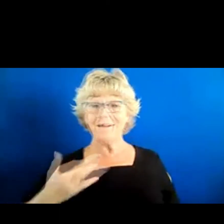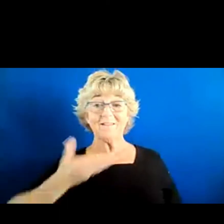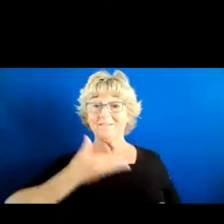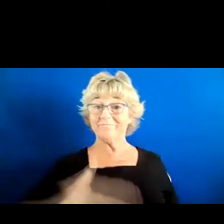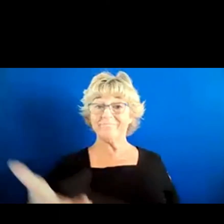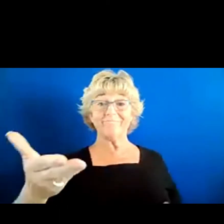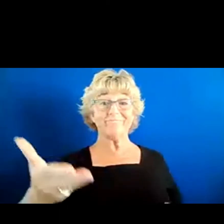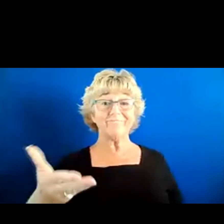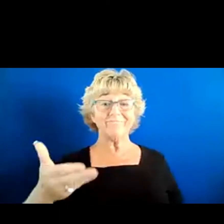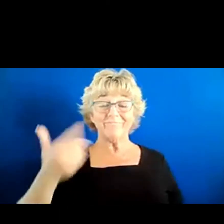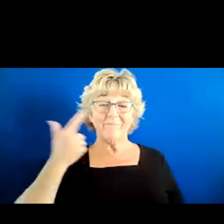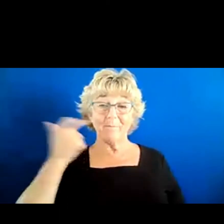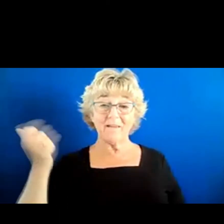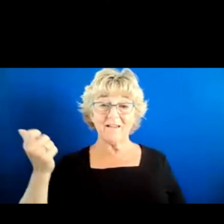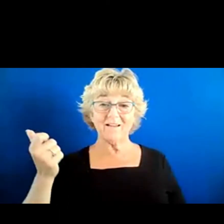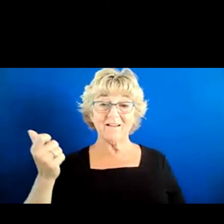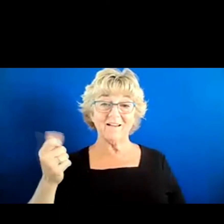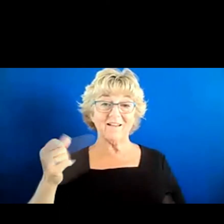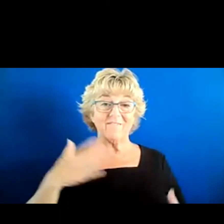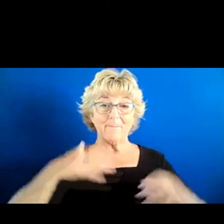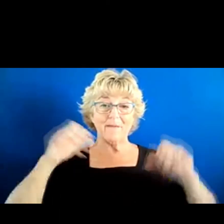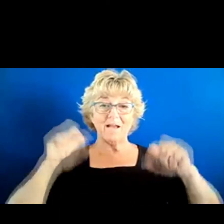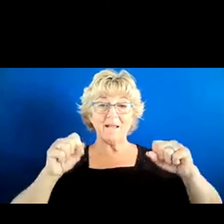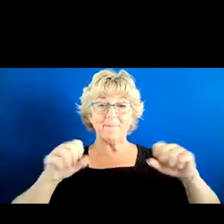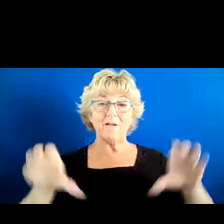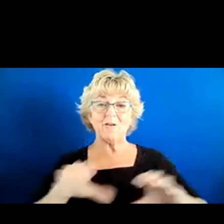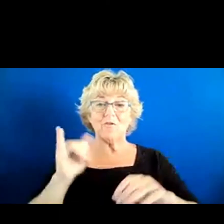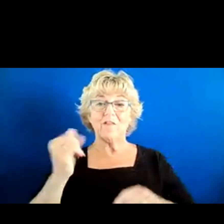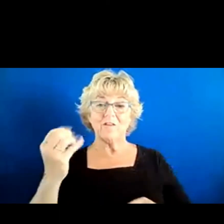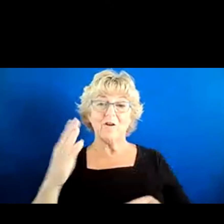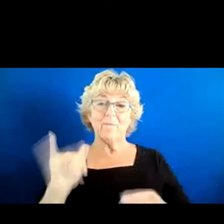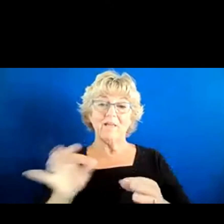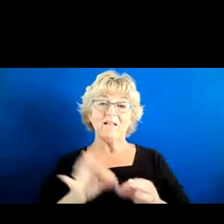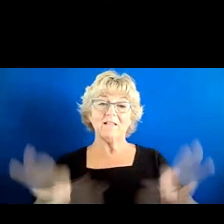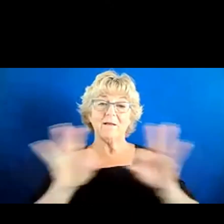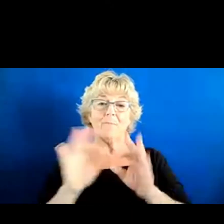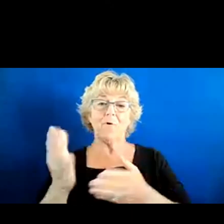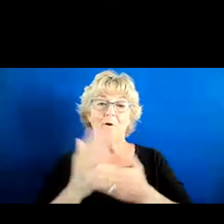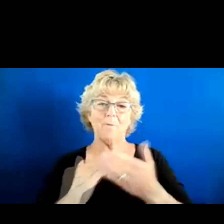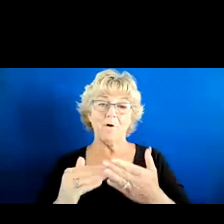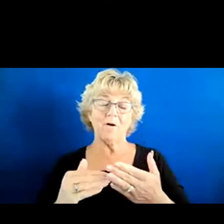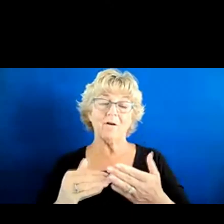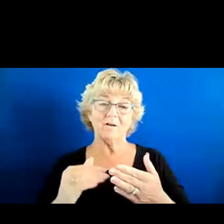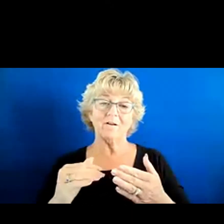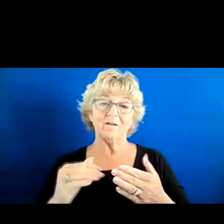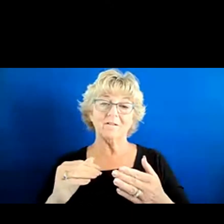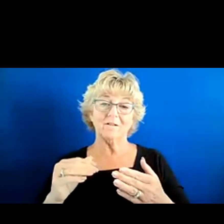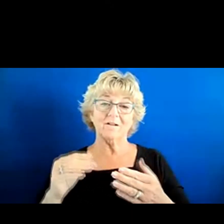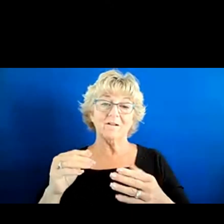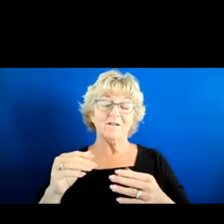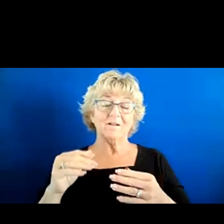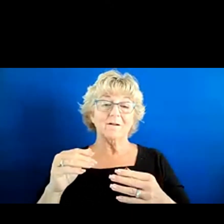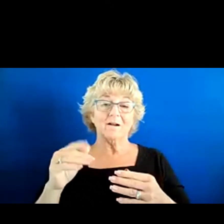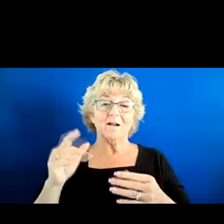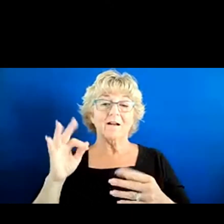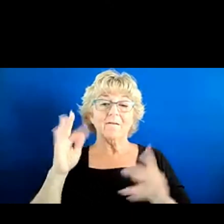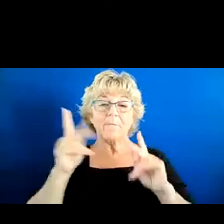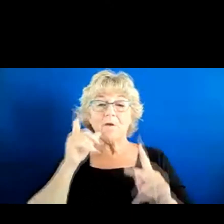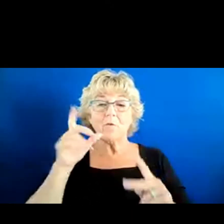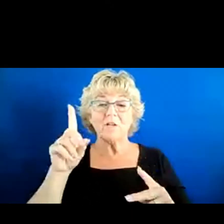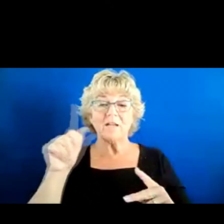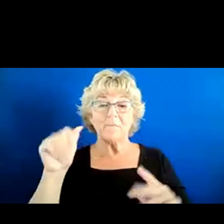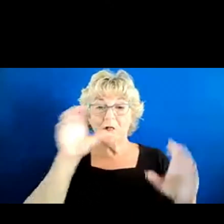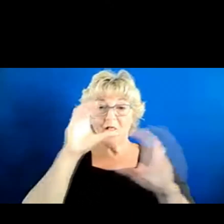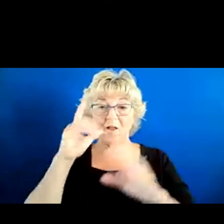just the capabilities to do the job is an important aspect for a lot of people with disabilities looking for jobs. Yeah, no, I